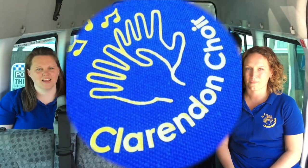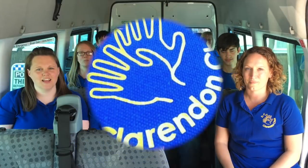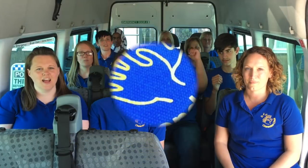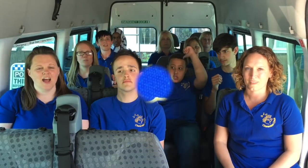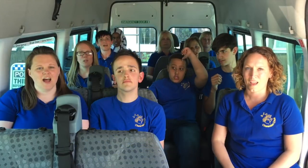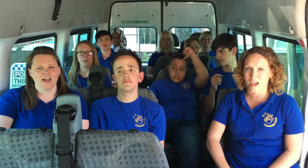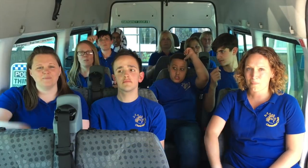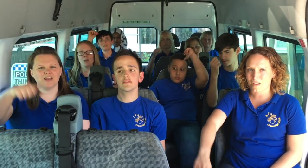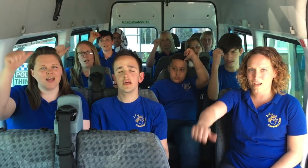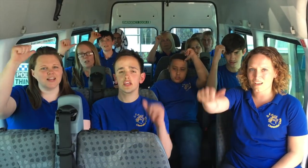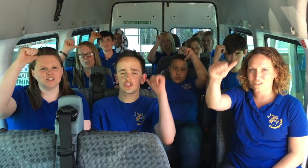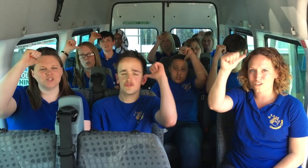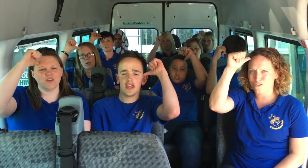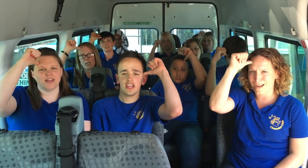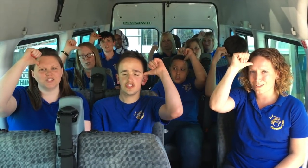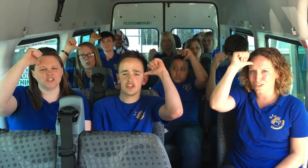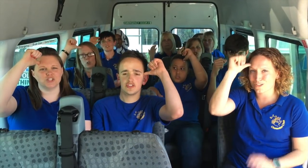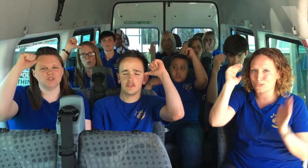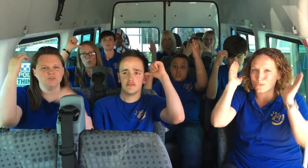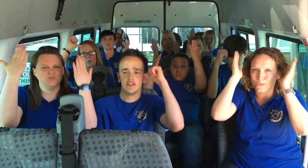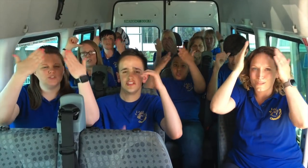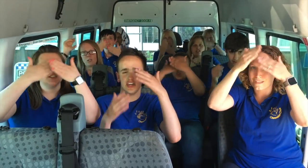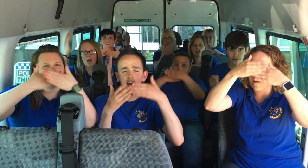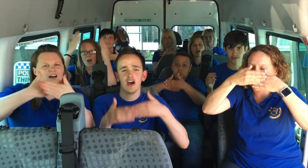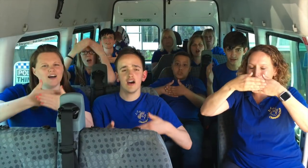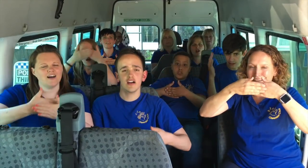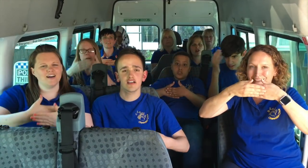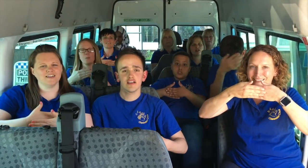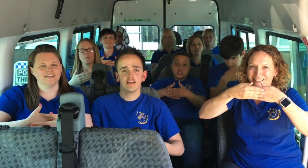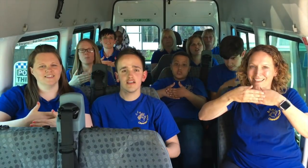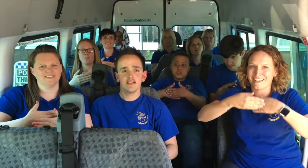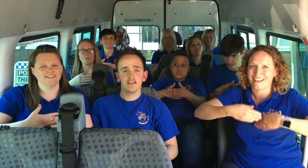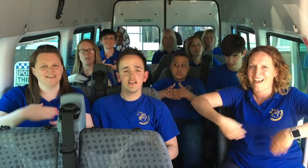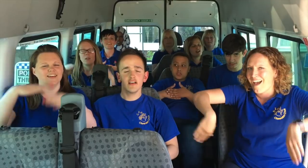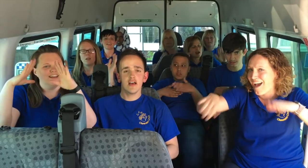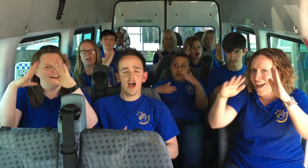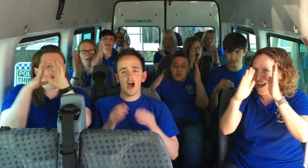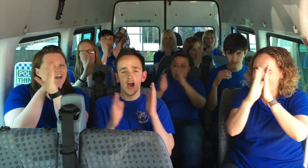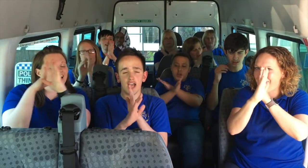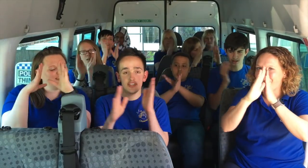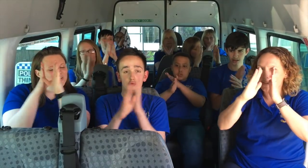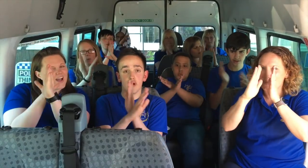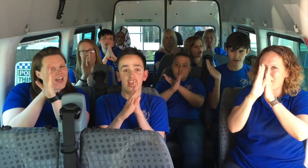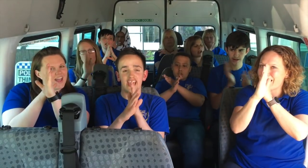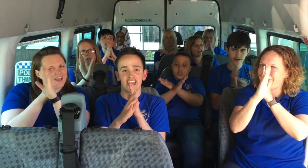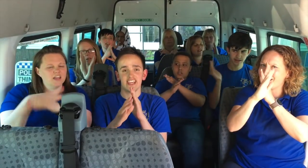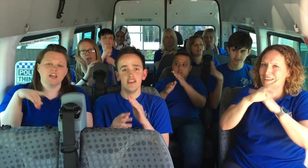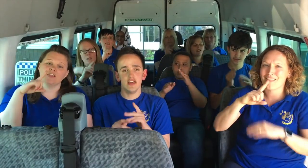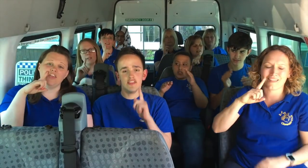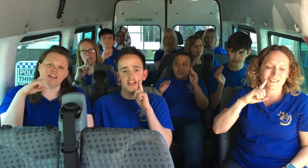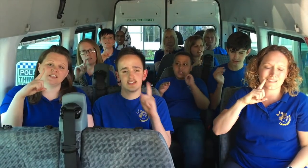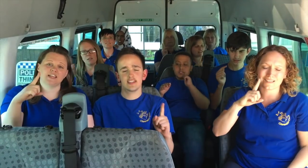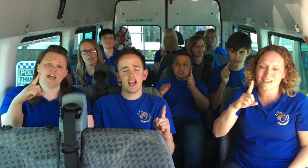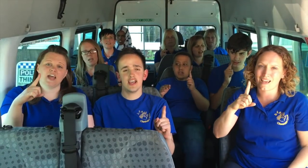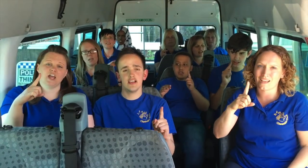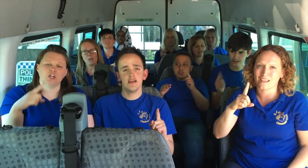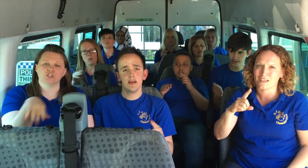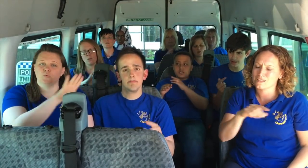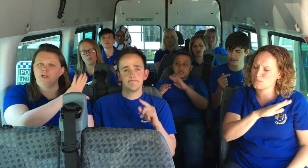I am not a stranger to the dark Hide away, they say Cause